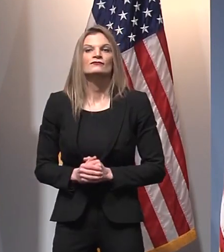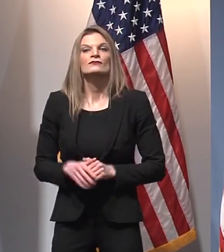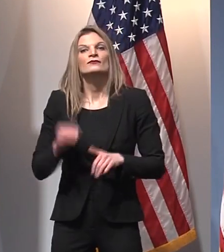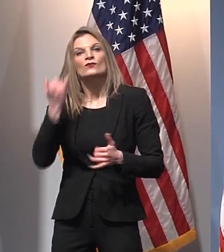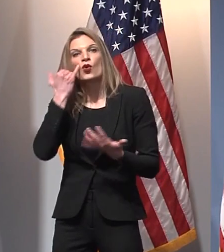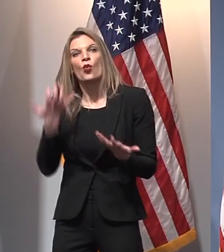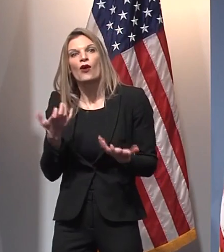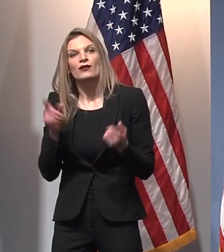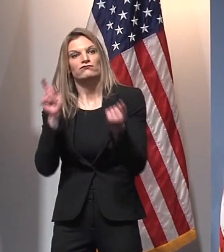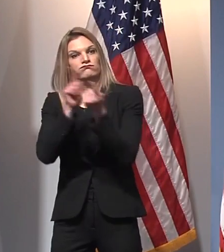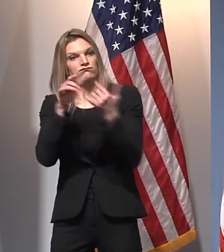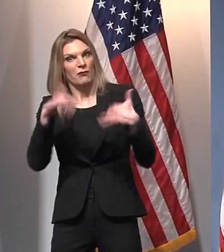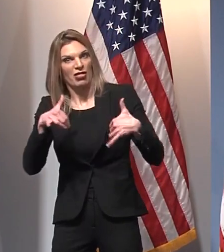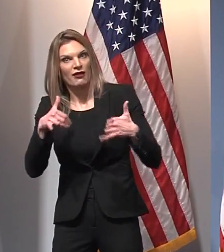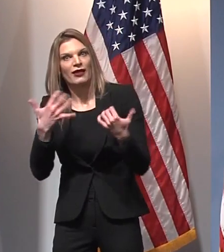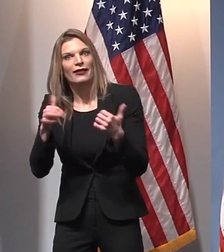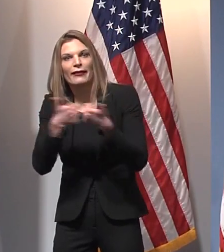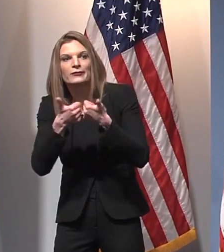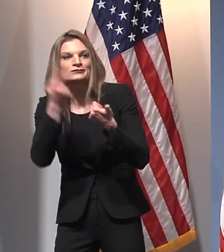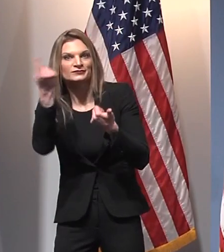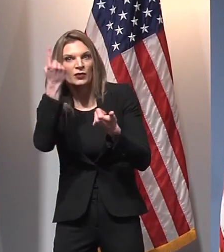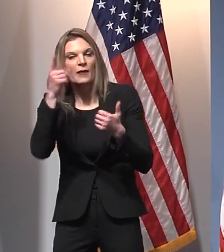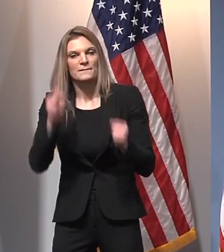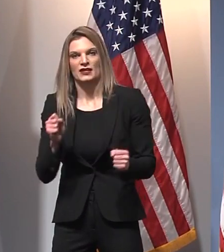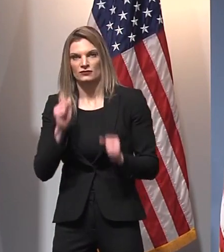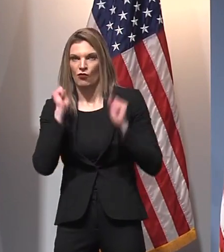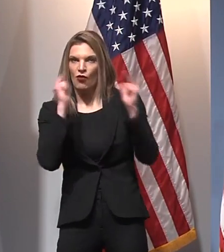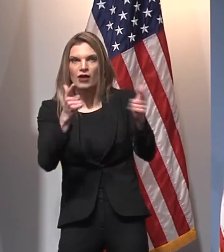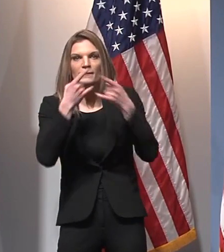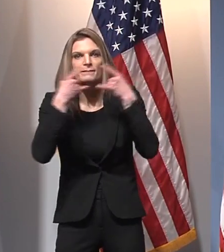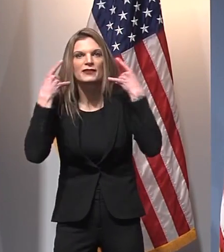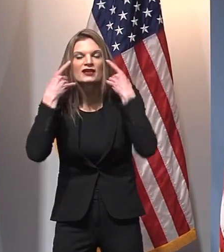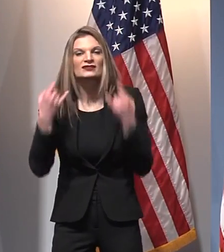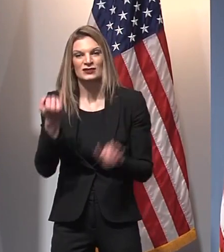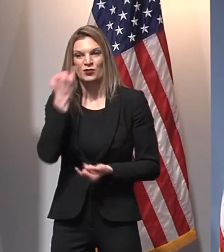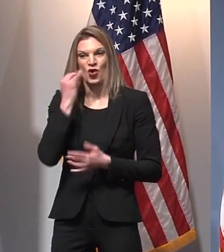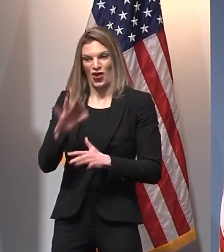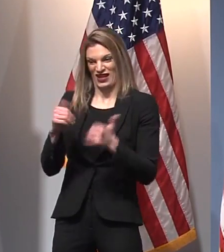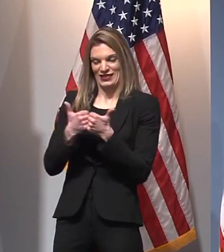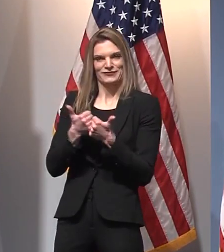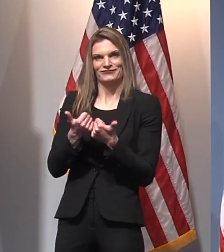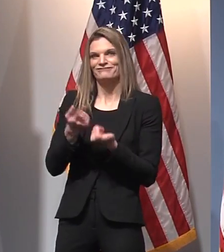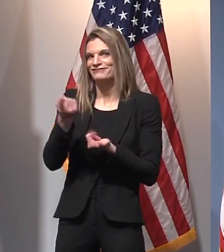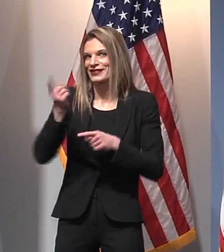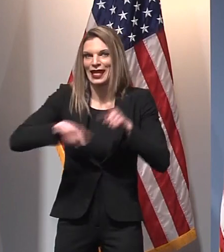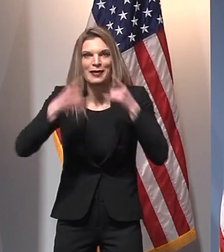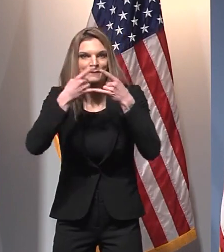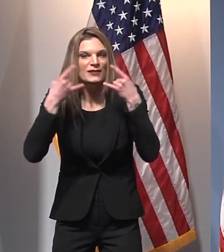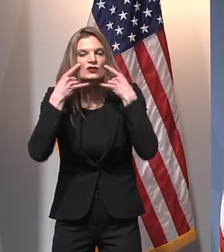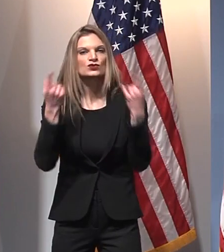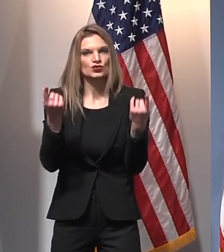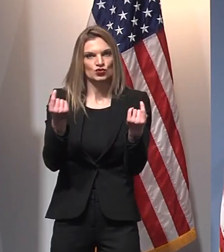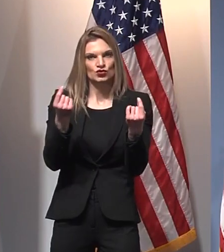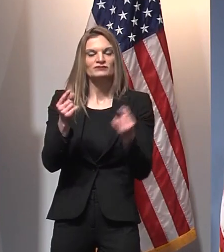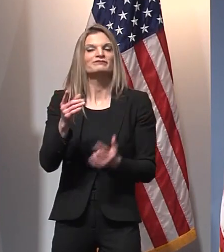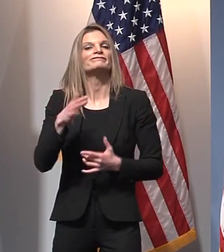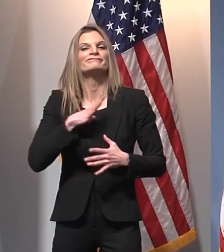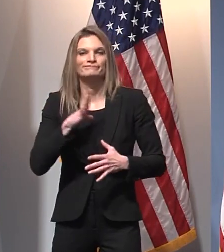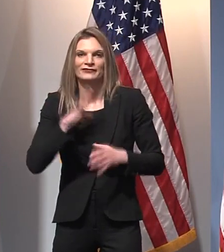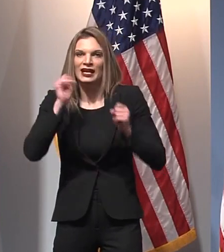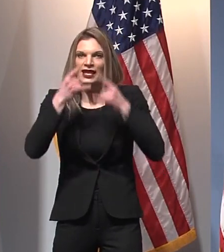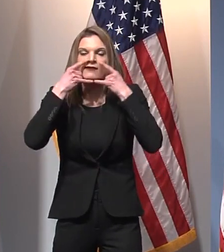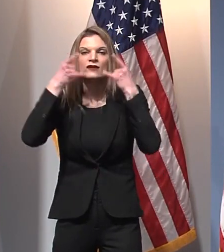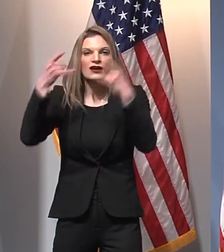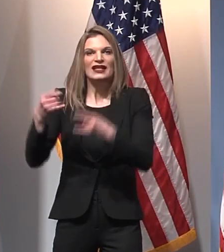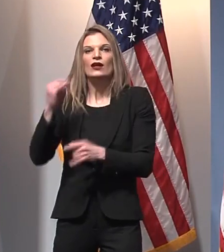with masks if possible, or where masks are not compatible with the competition, they will be allowed to compete without masks